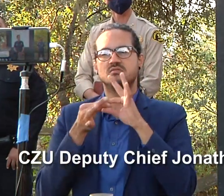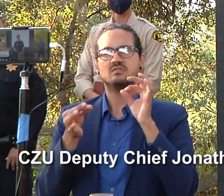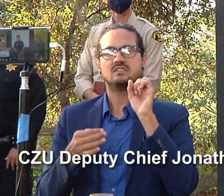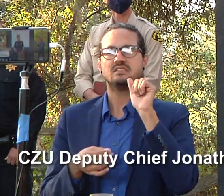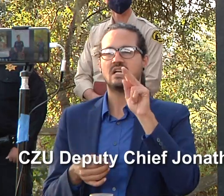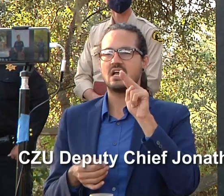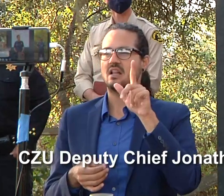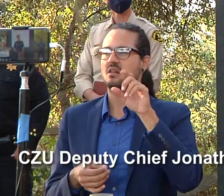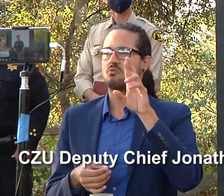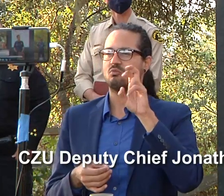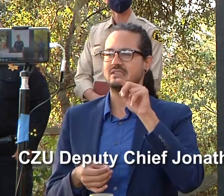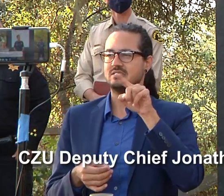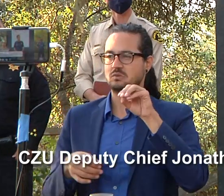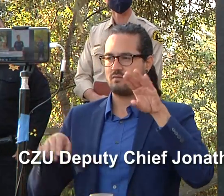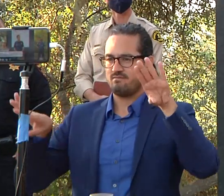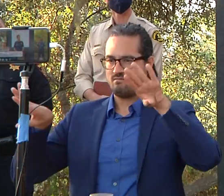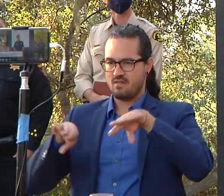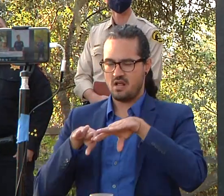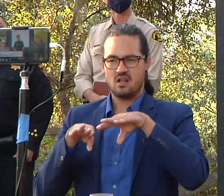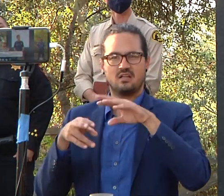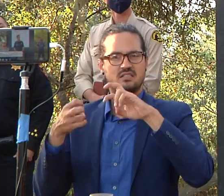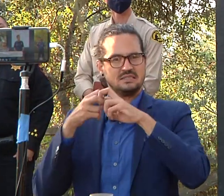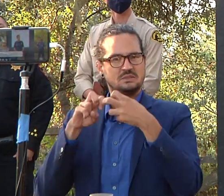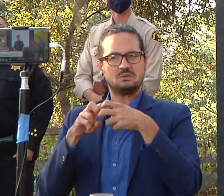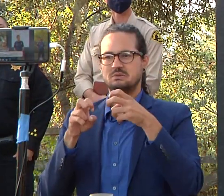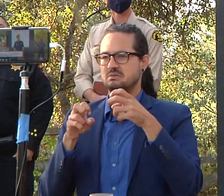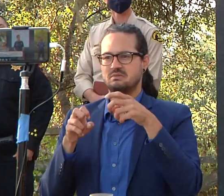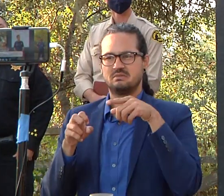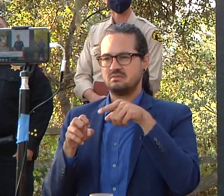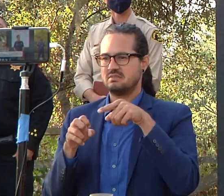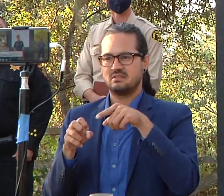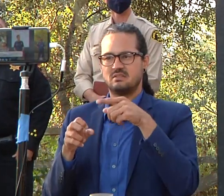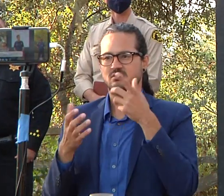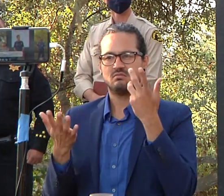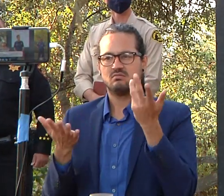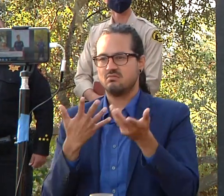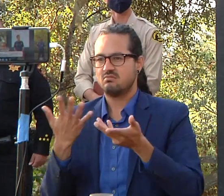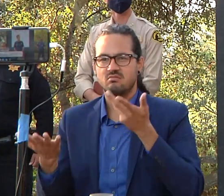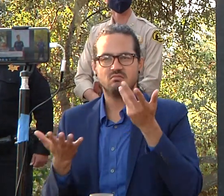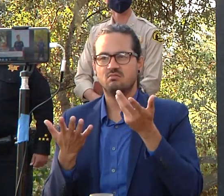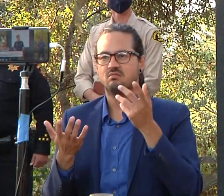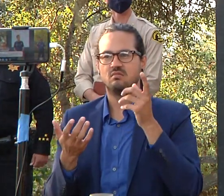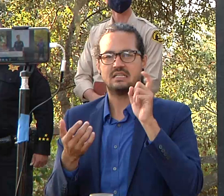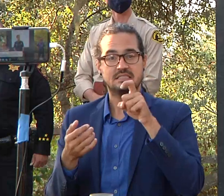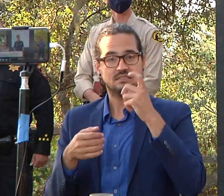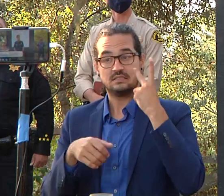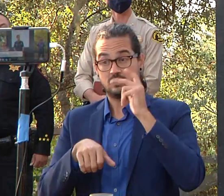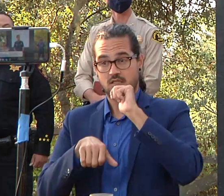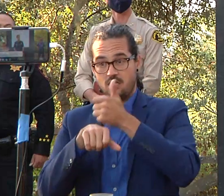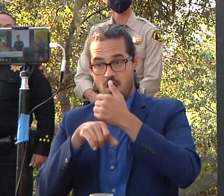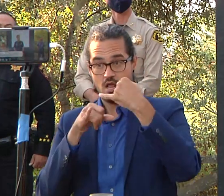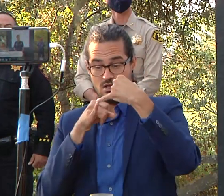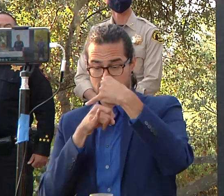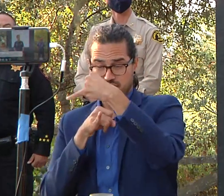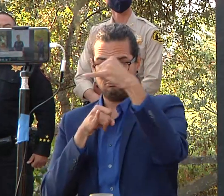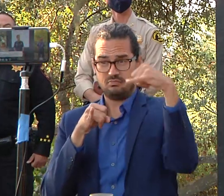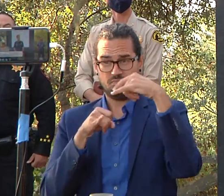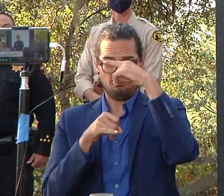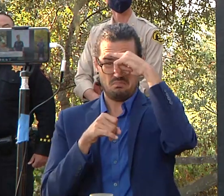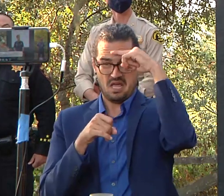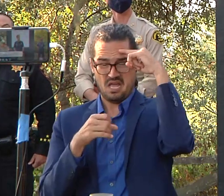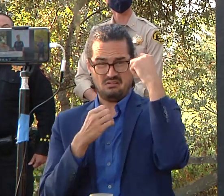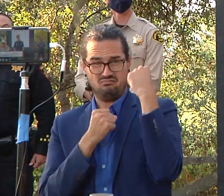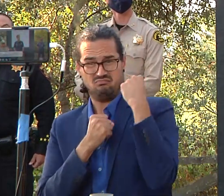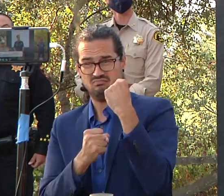in the san lorenzo valley um will that require are we going to need to see that line turn black on the eastern flank of the of the fire